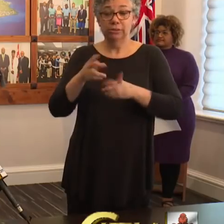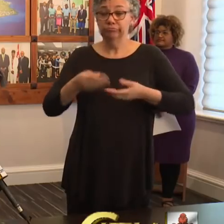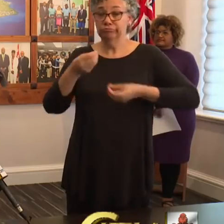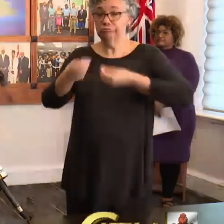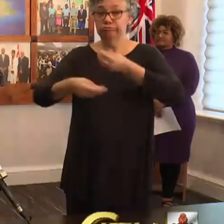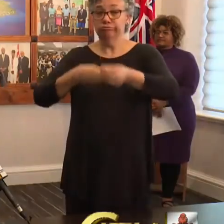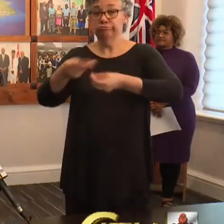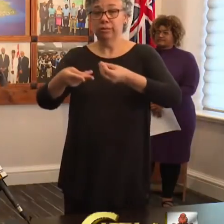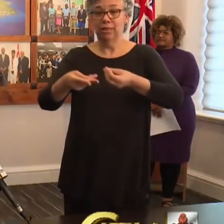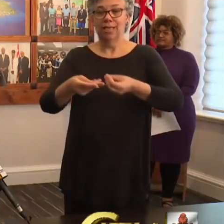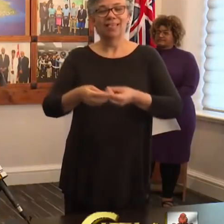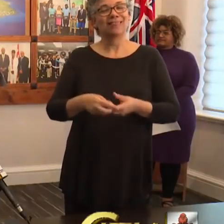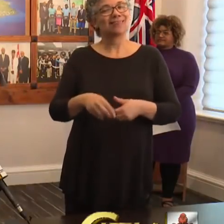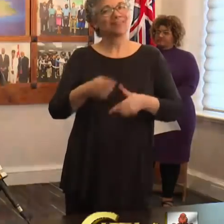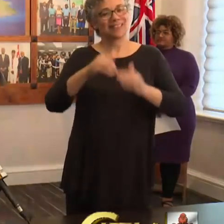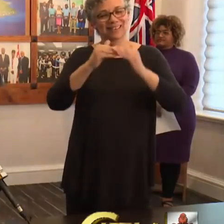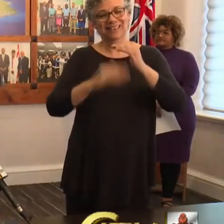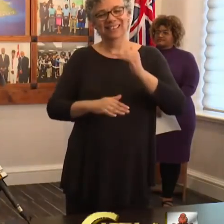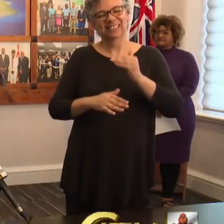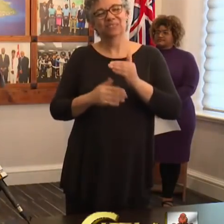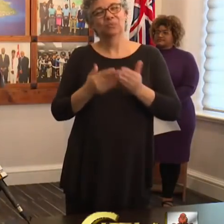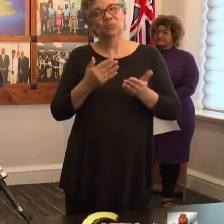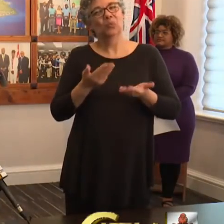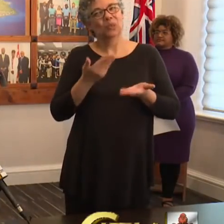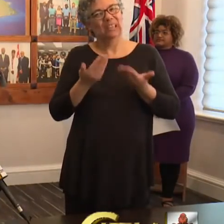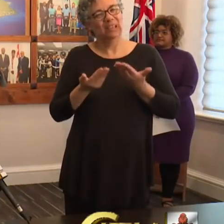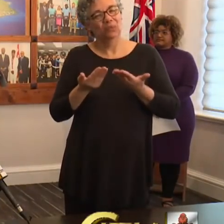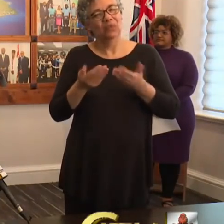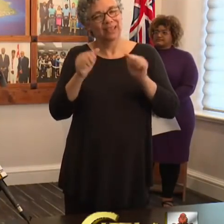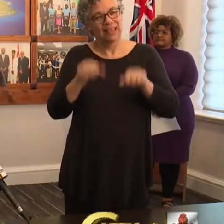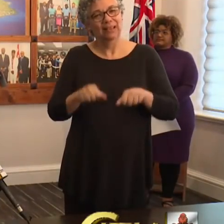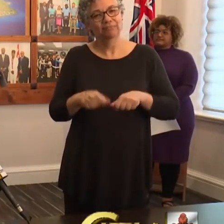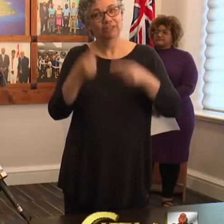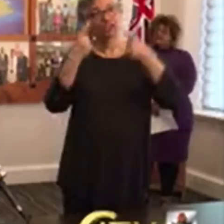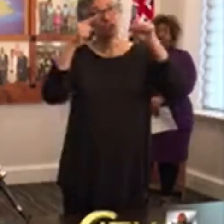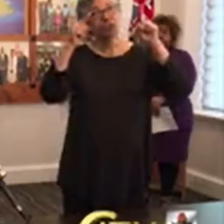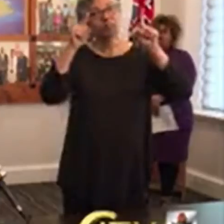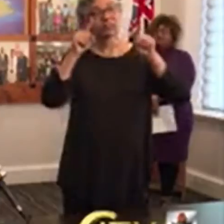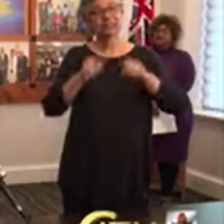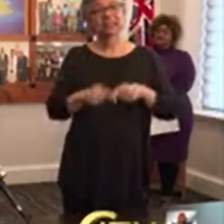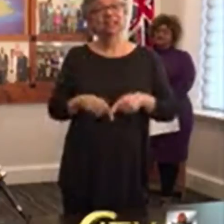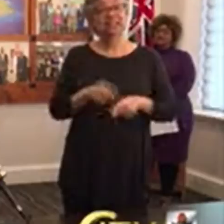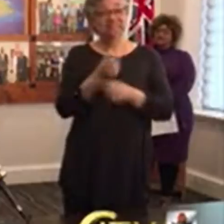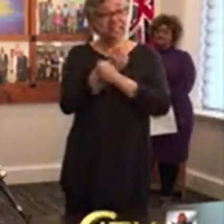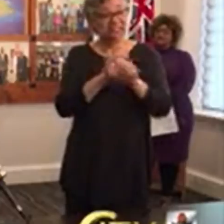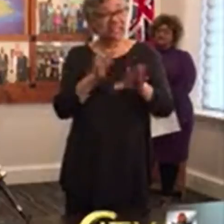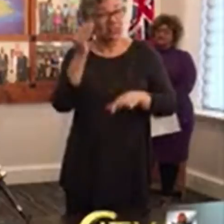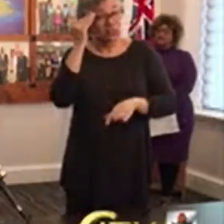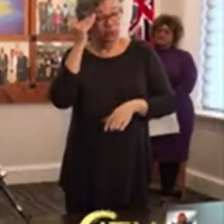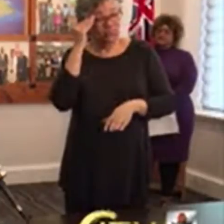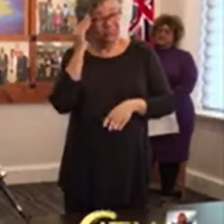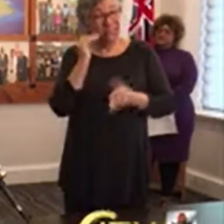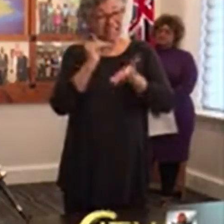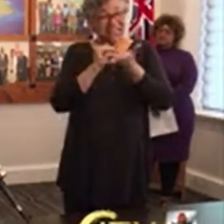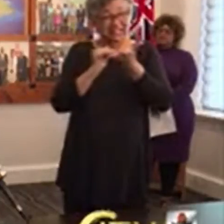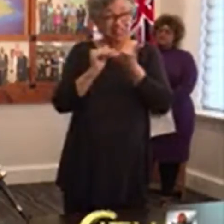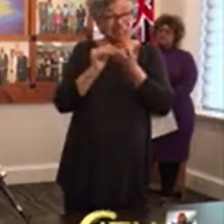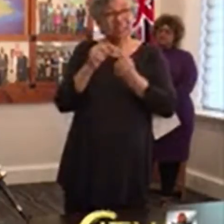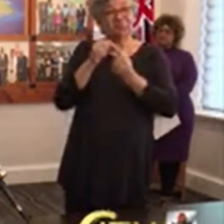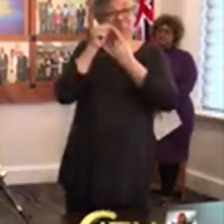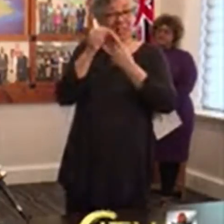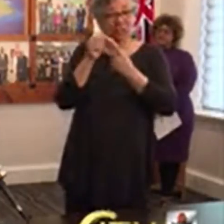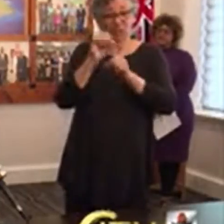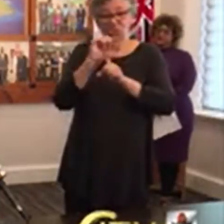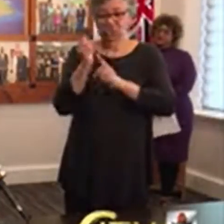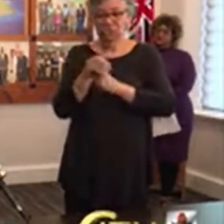we are to achieve this. It is safe to note that in very rare and exceptional cases, we will be granting any